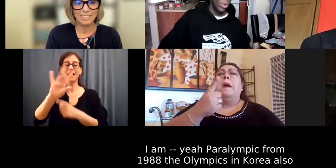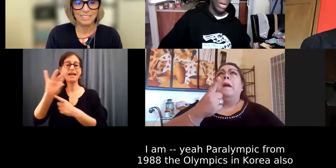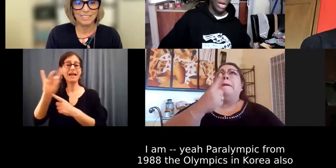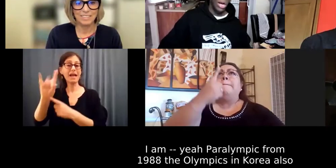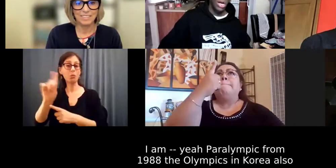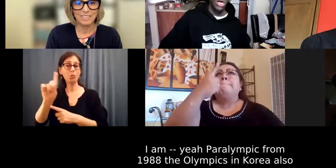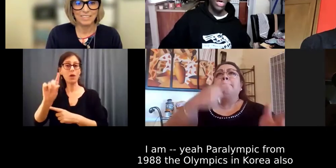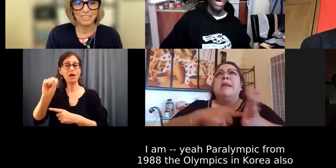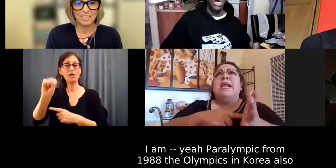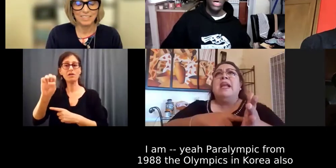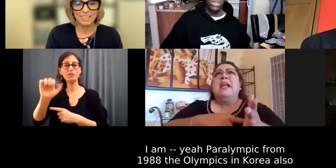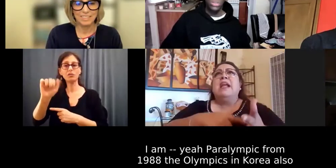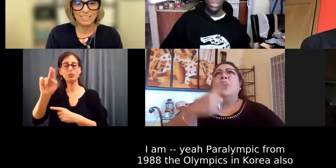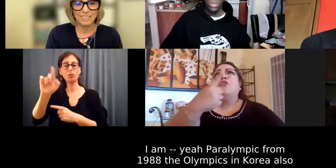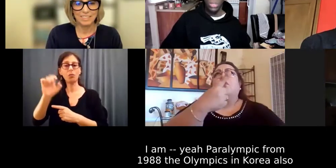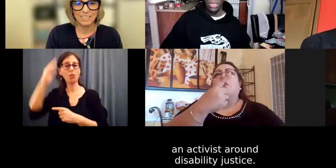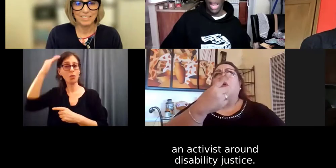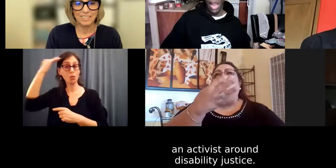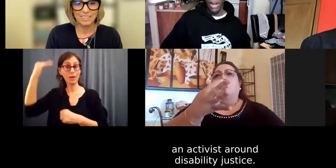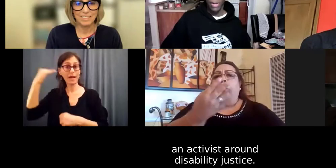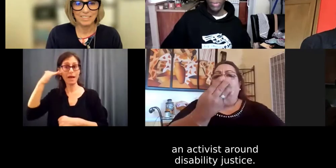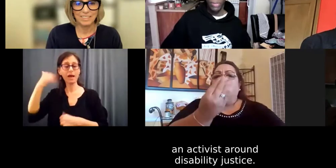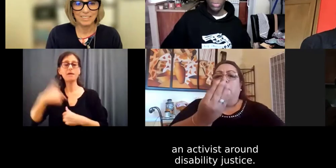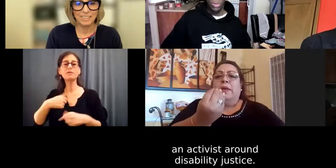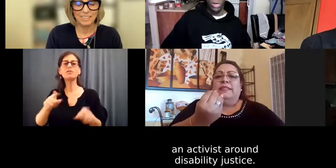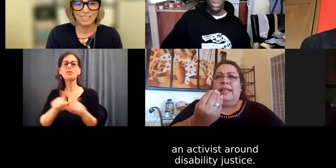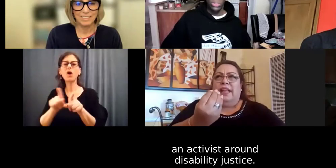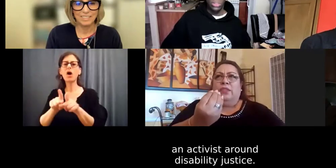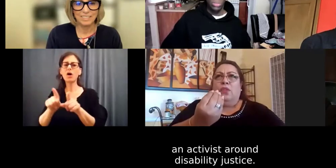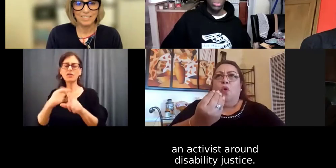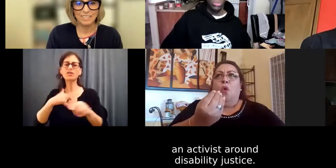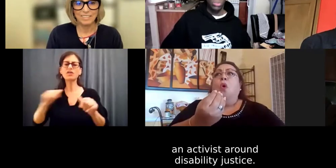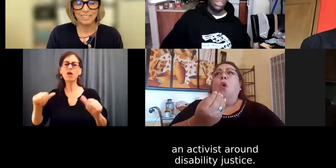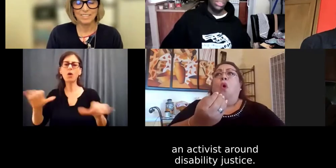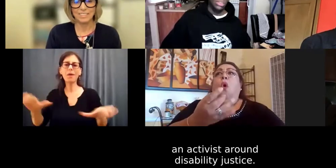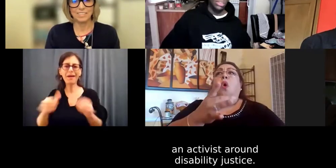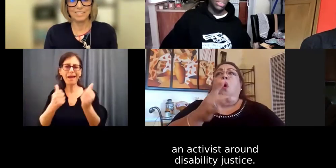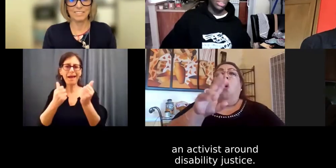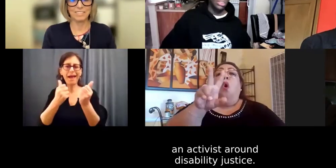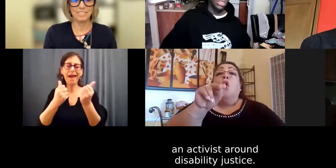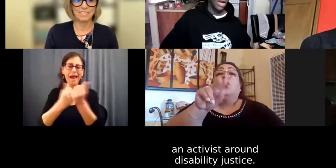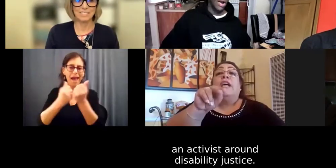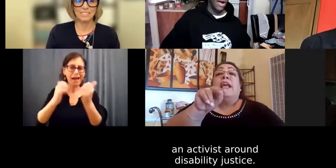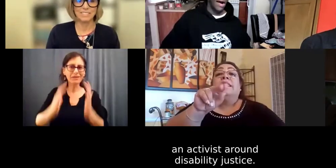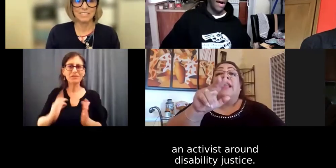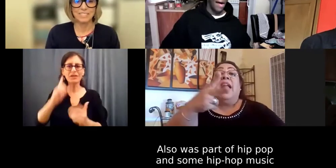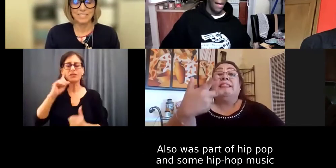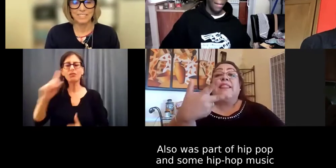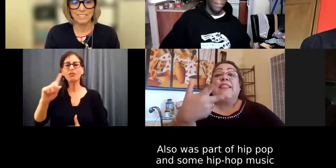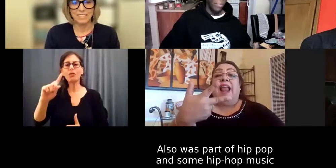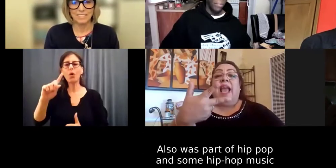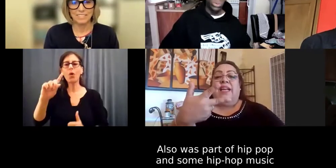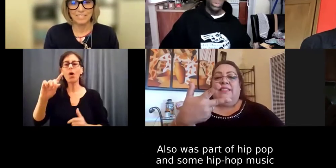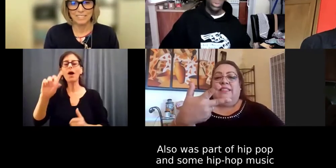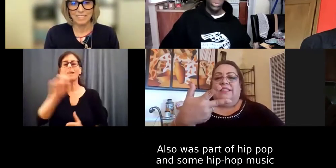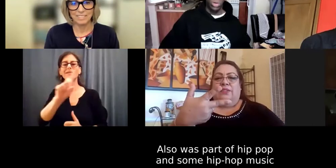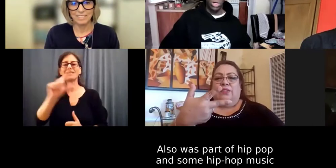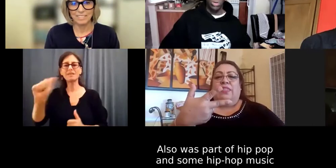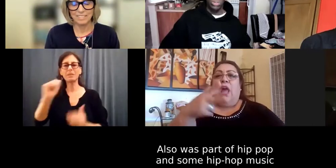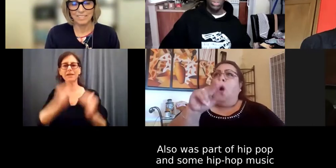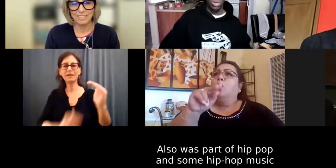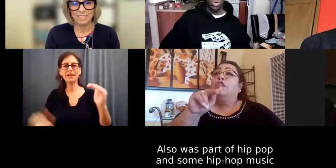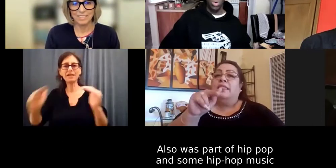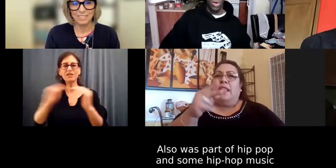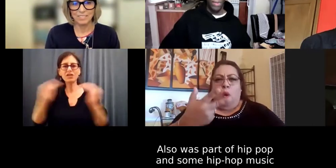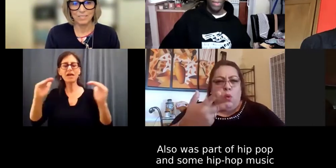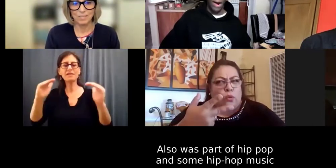Seoul, Korea. I'm an activist around disability justice. I'm also, sorry,